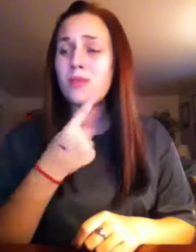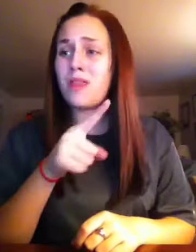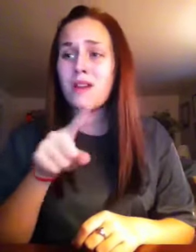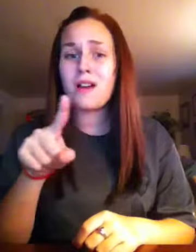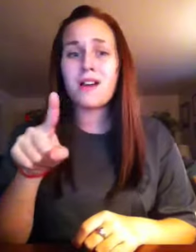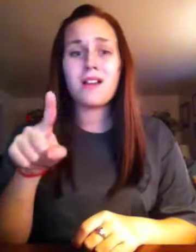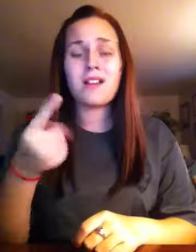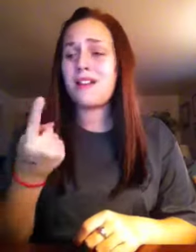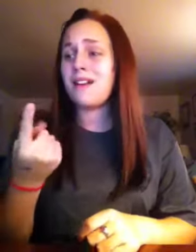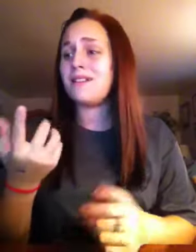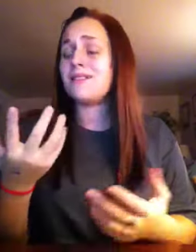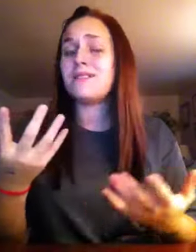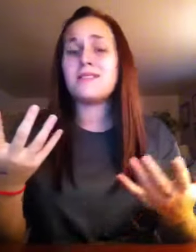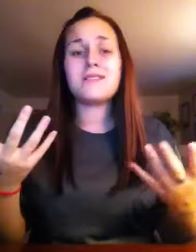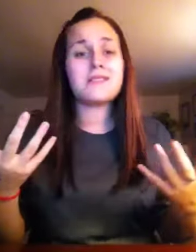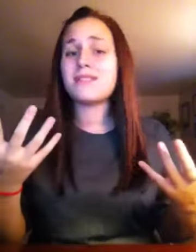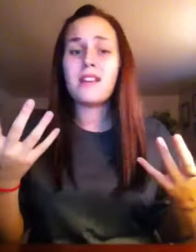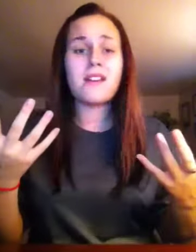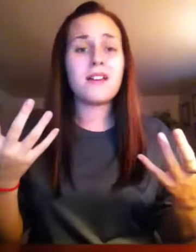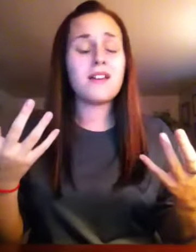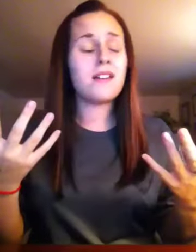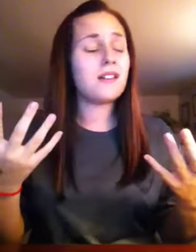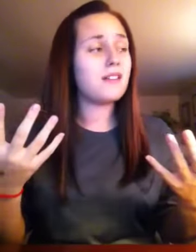with all I need to say?